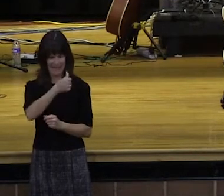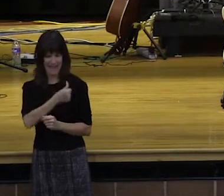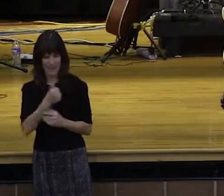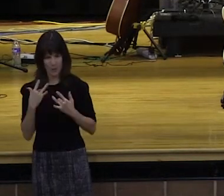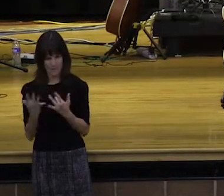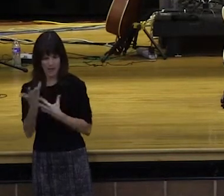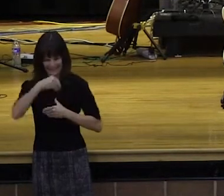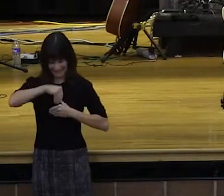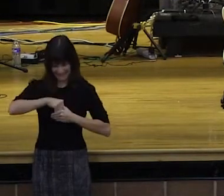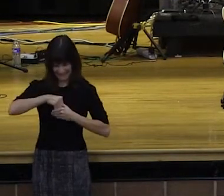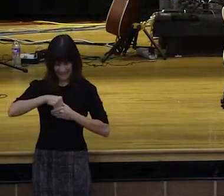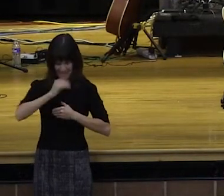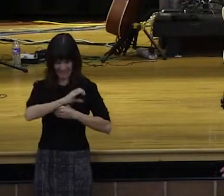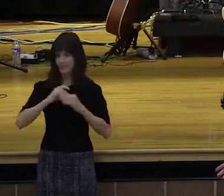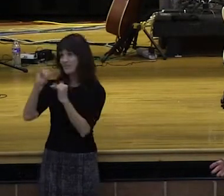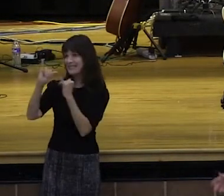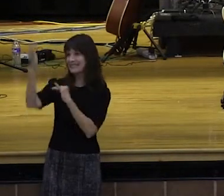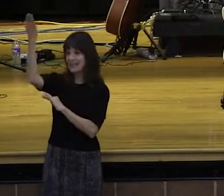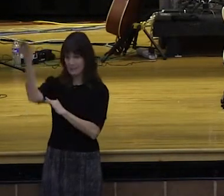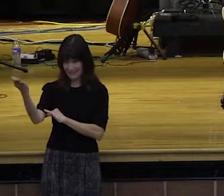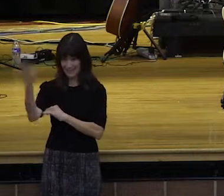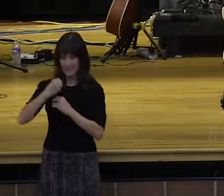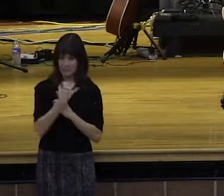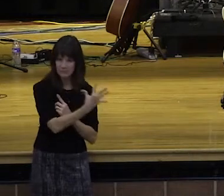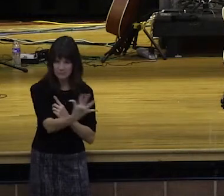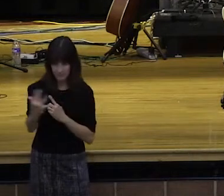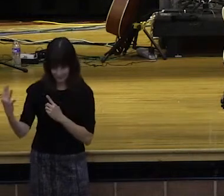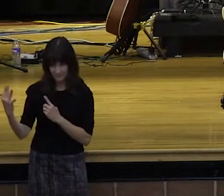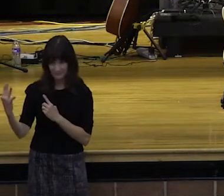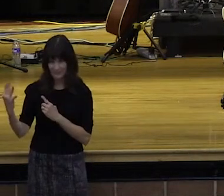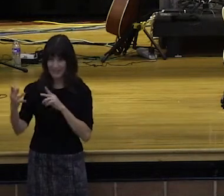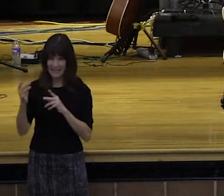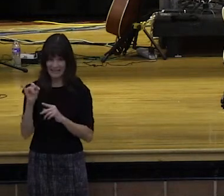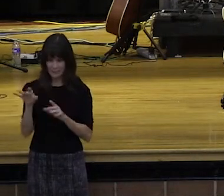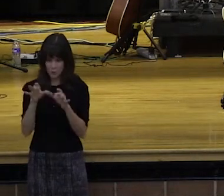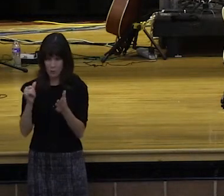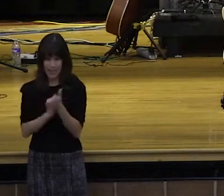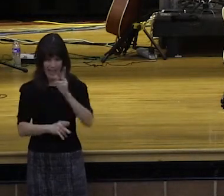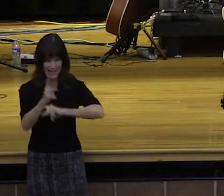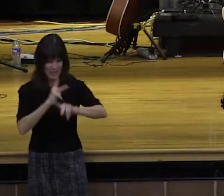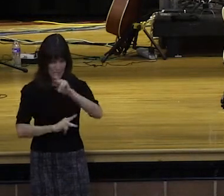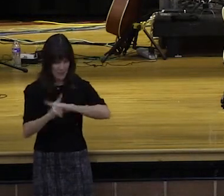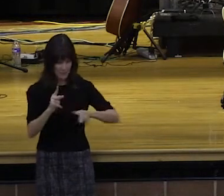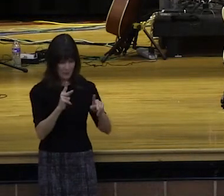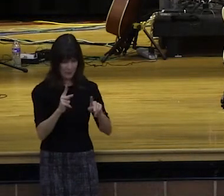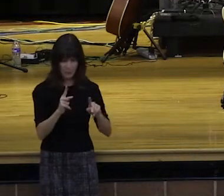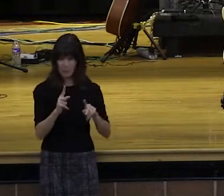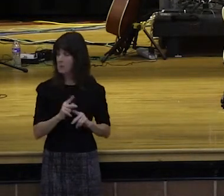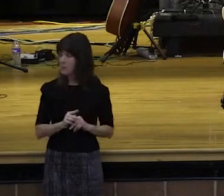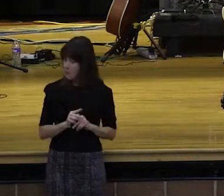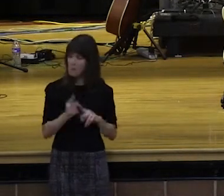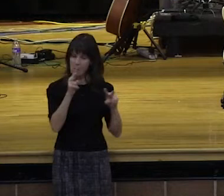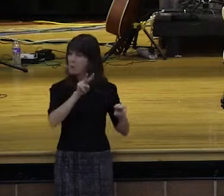producing with us great praises to God. God wants us to be so generous in every way, wherever we go.